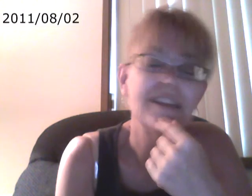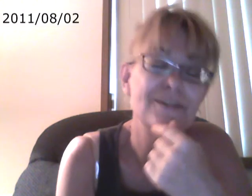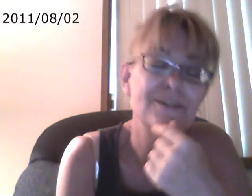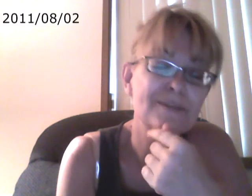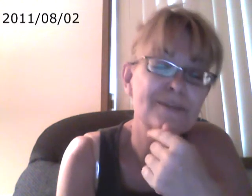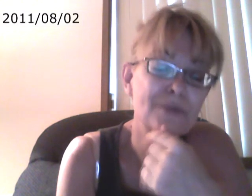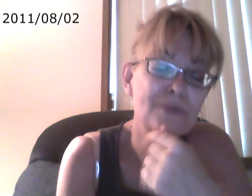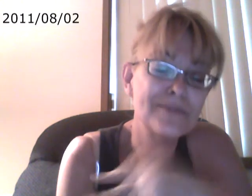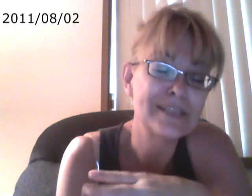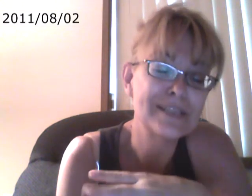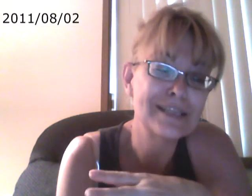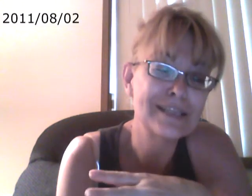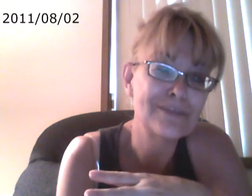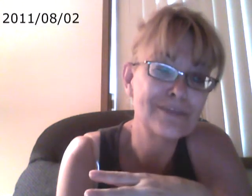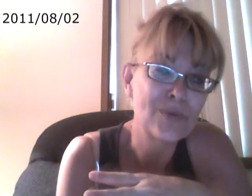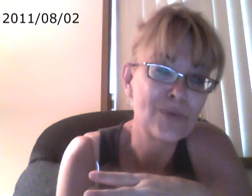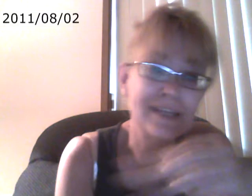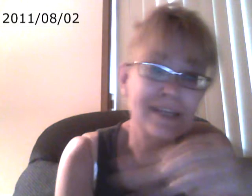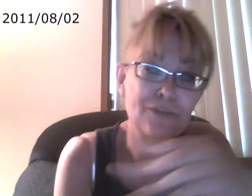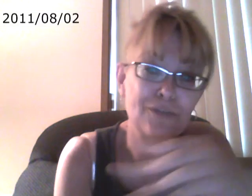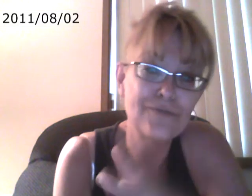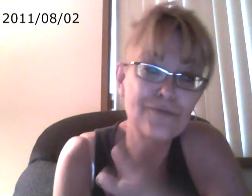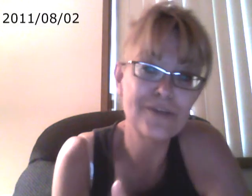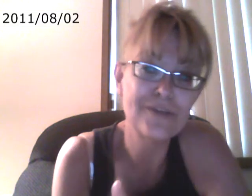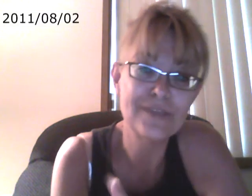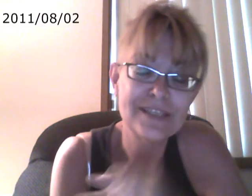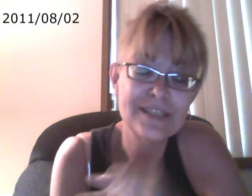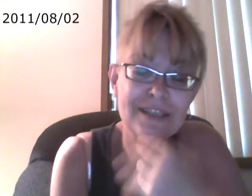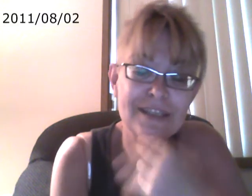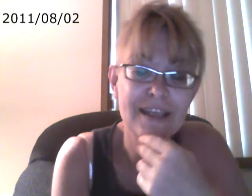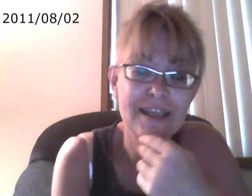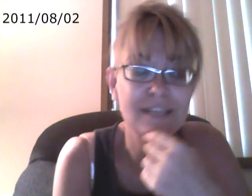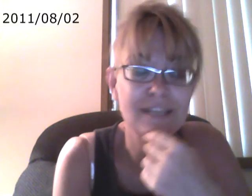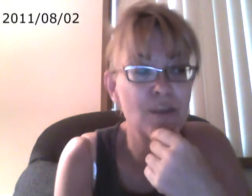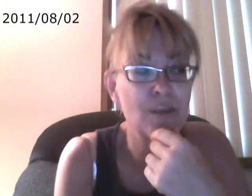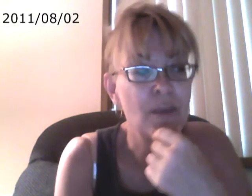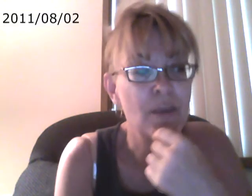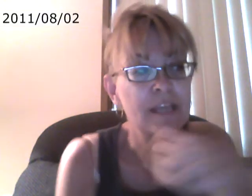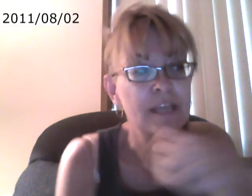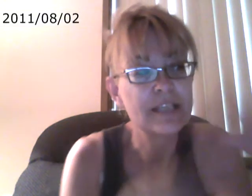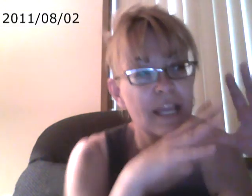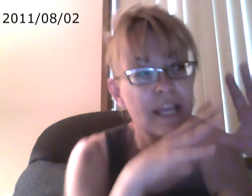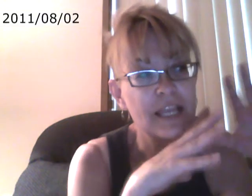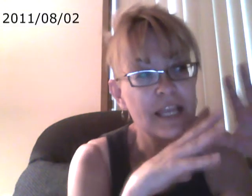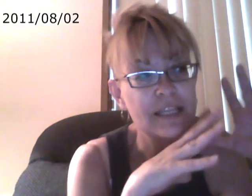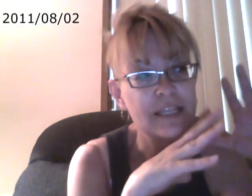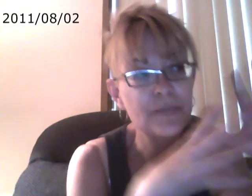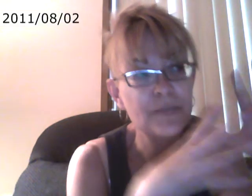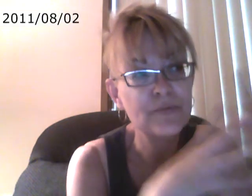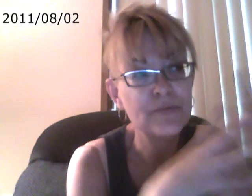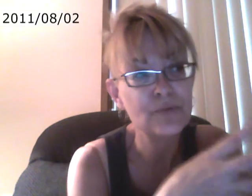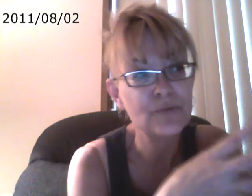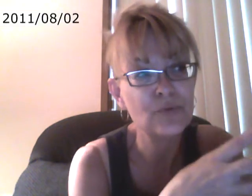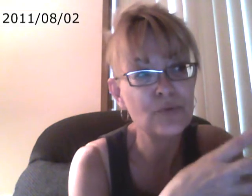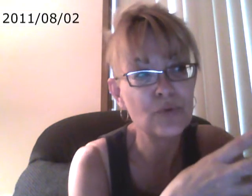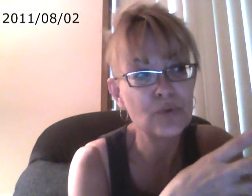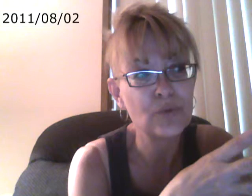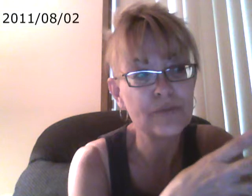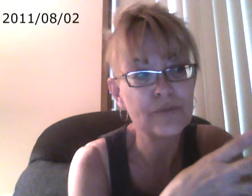know something's wrong from the day that they're born, and they don't fit within society. So it's like these people view their world from a